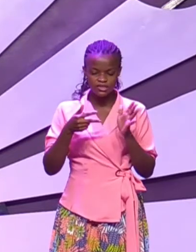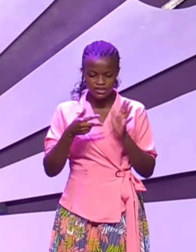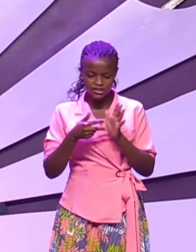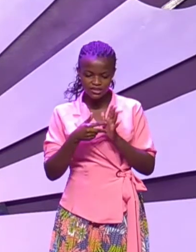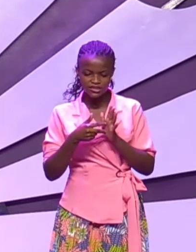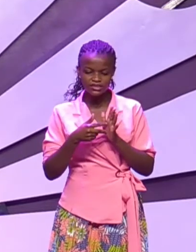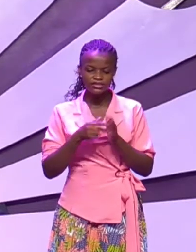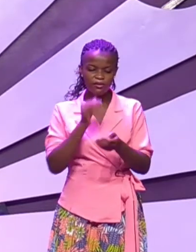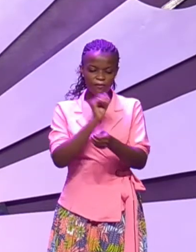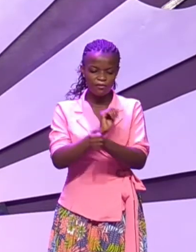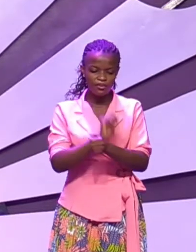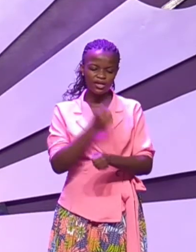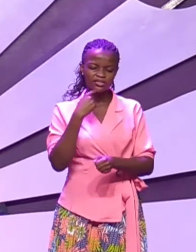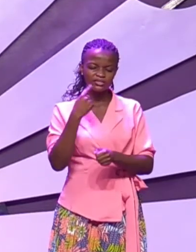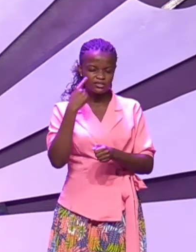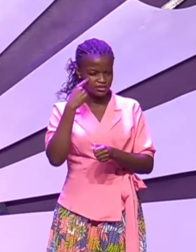condition in other people's lives